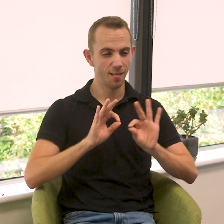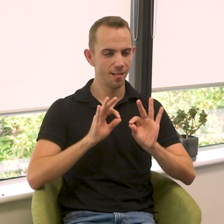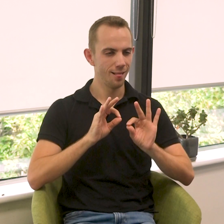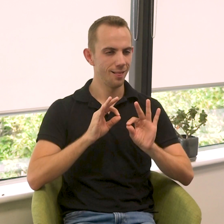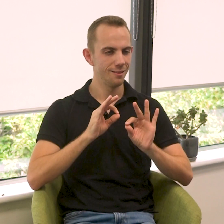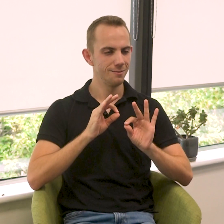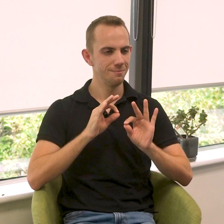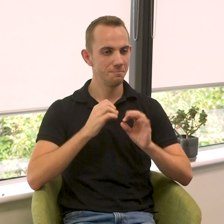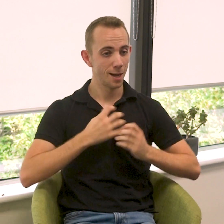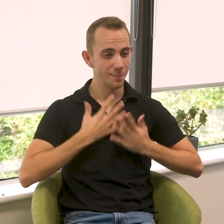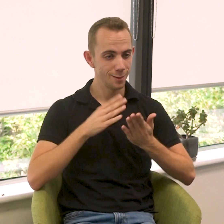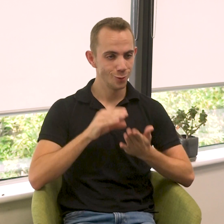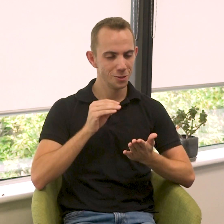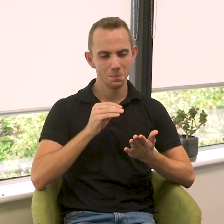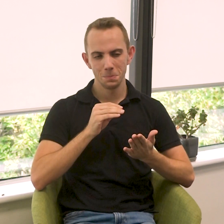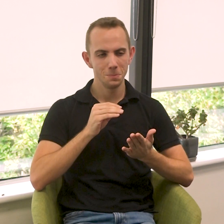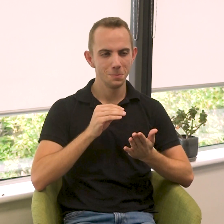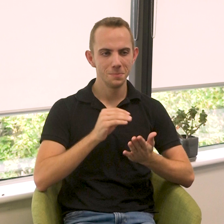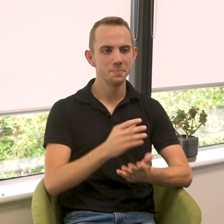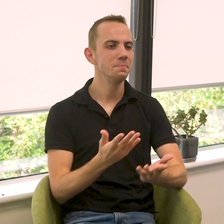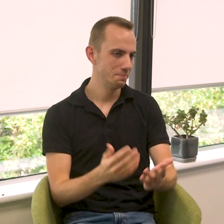that passion, you won't be able to inspire students.